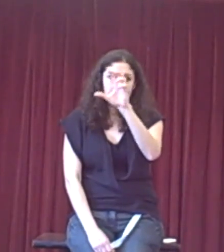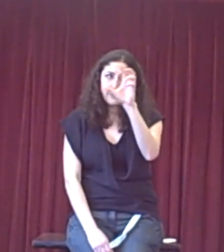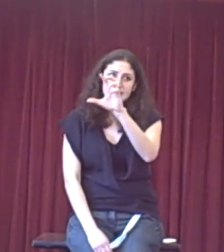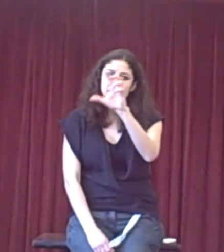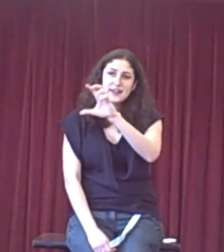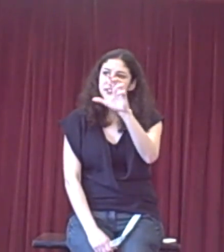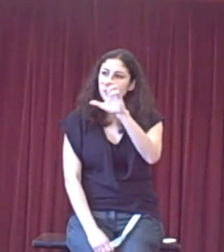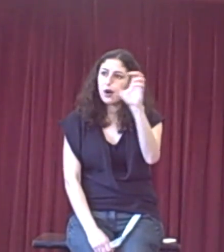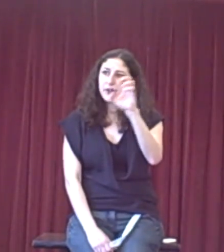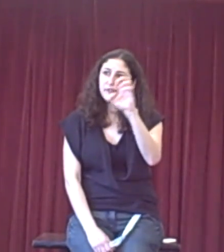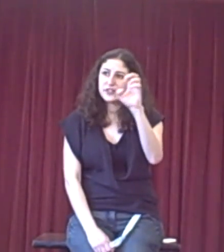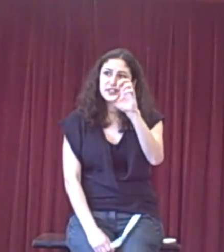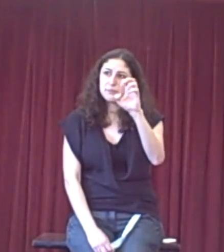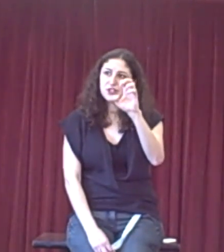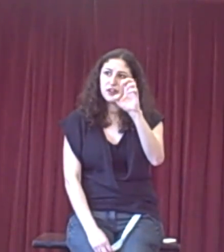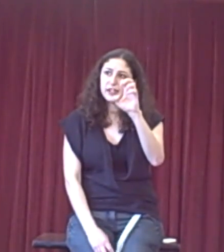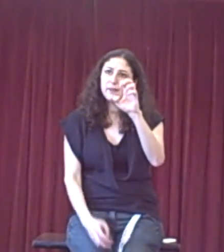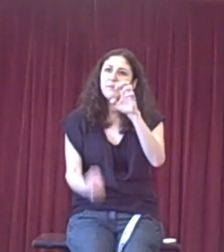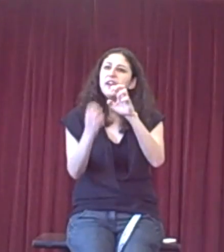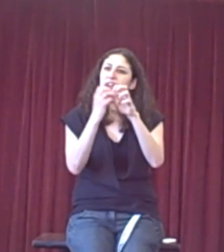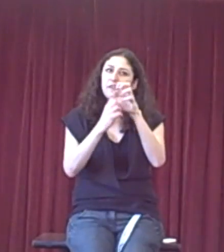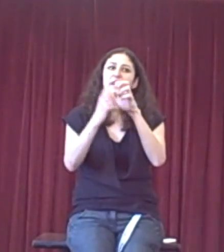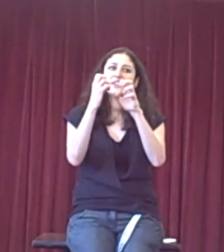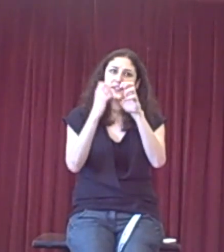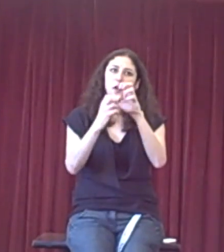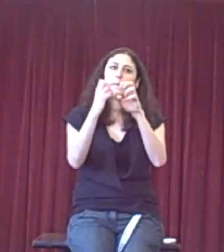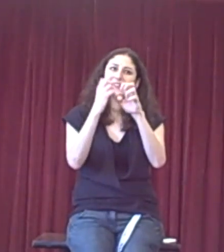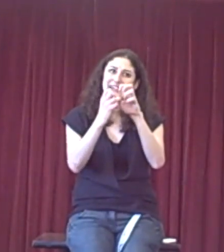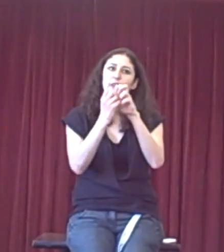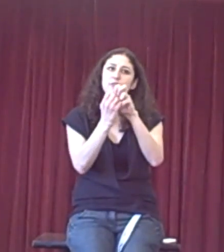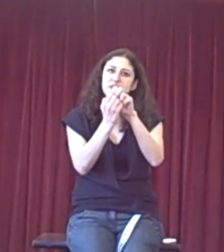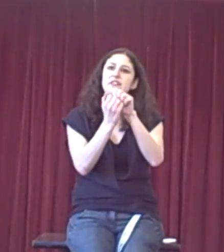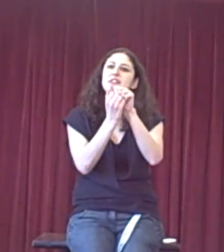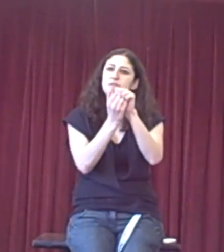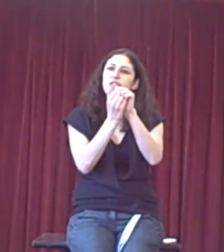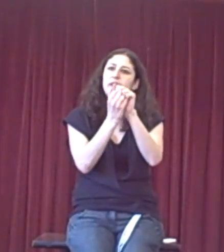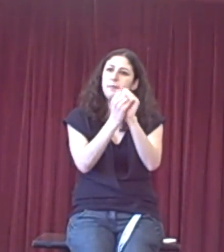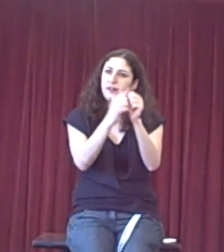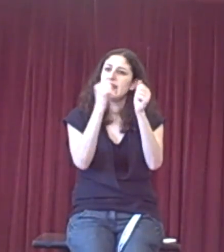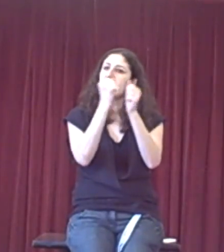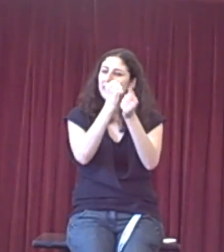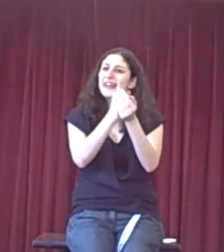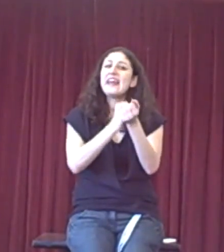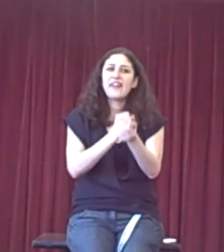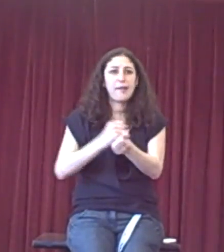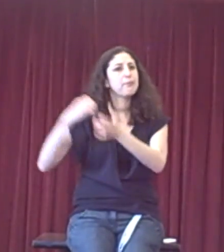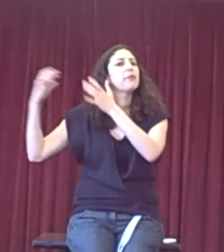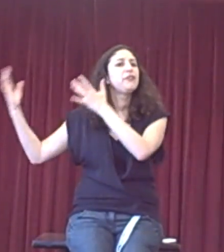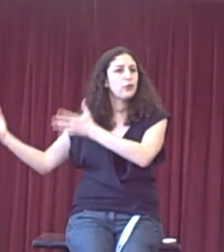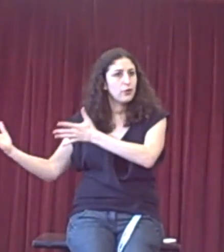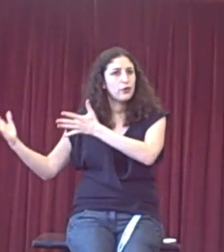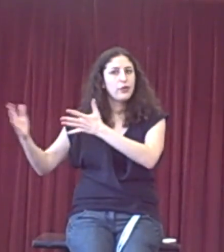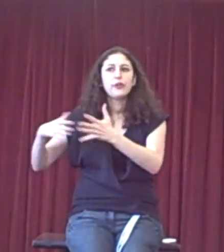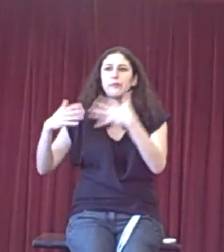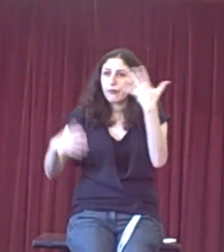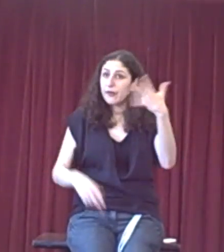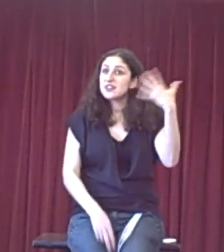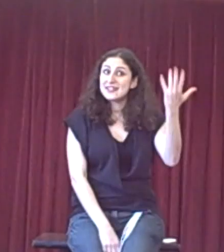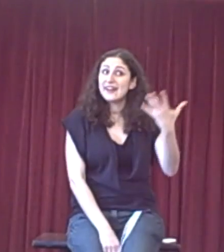the prize being so high with an assumption argument, if there's an example integral to their assumption argument, then hit that before prioritizing